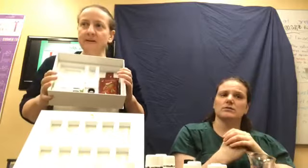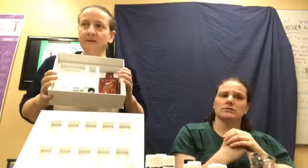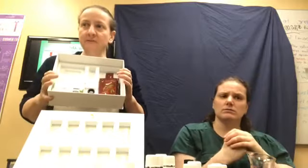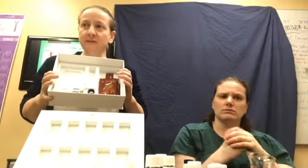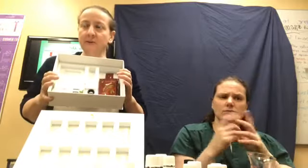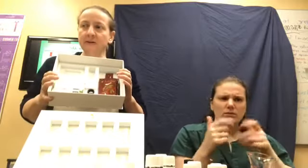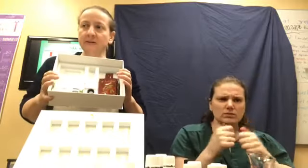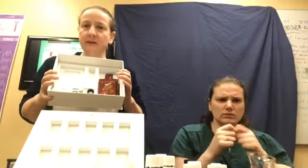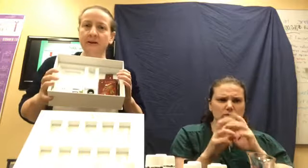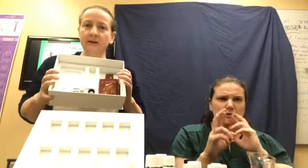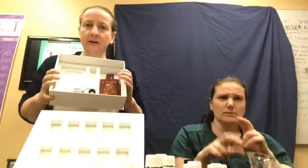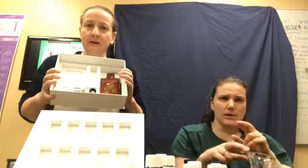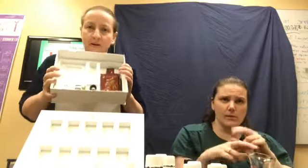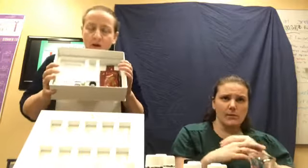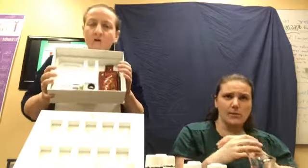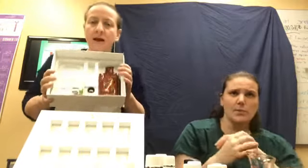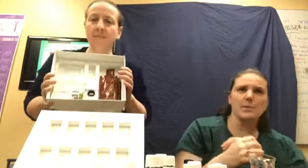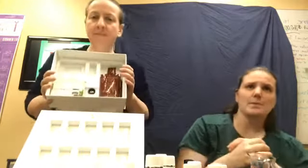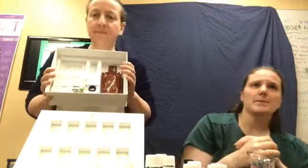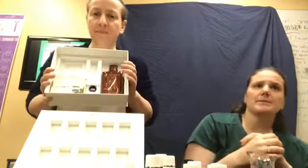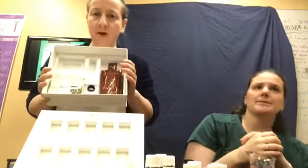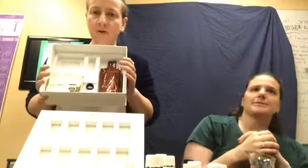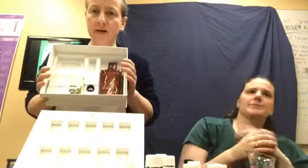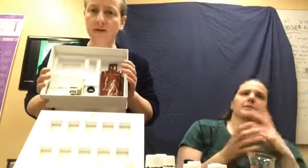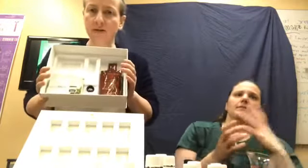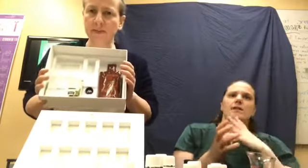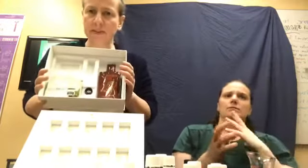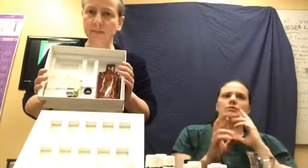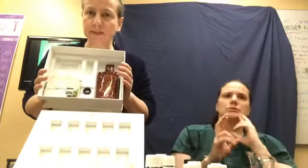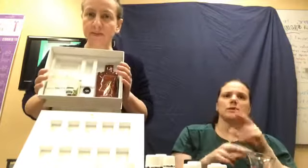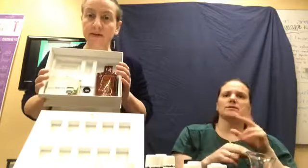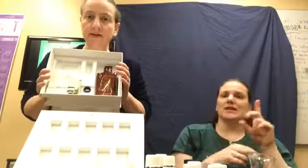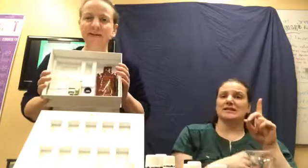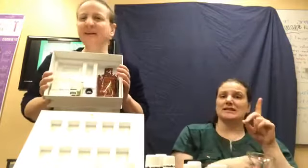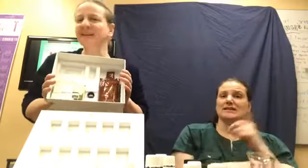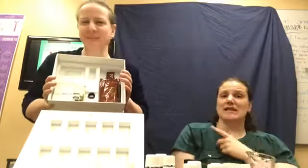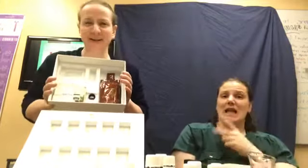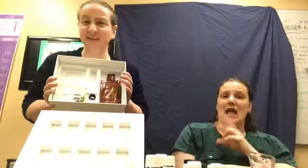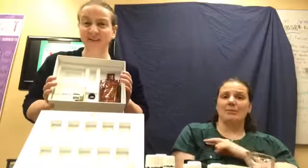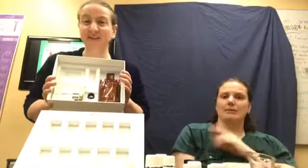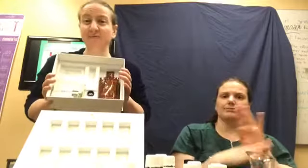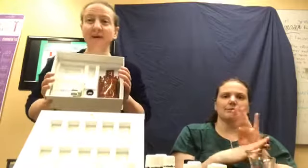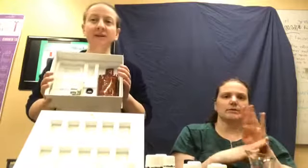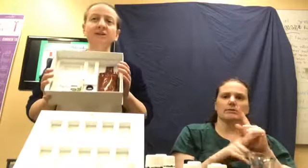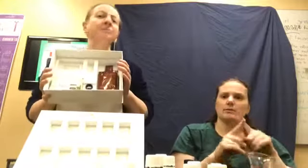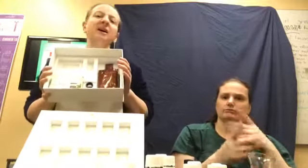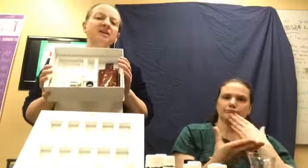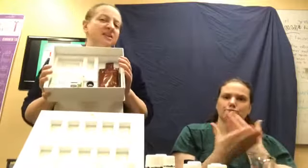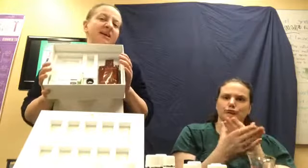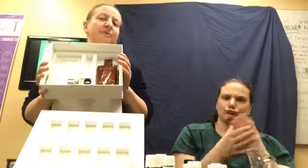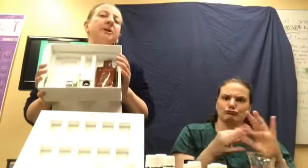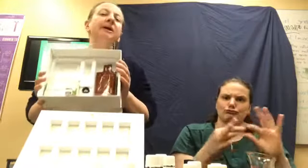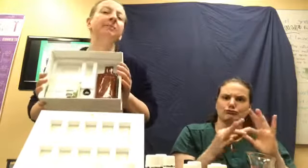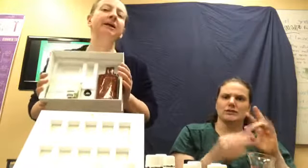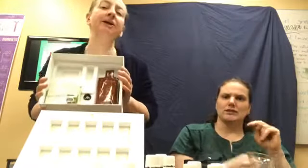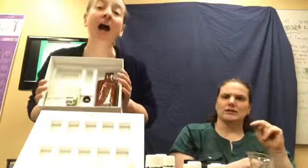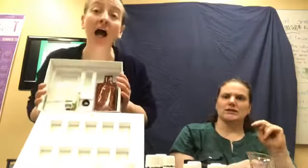of a response? I'm in the middle of a response. All right. So Debbie's busy, but Debbie has good stuff about Ningxia, but I'll just have her bring it up later. Ha.